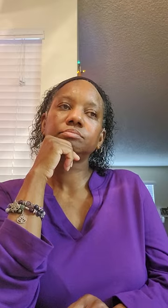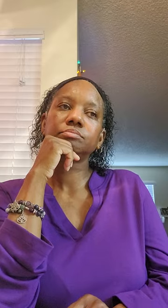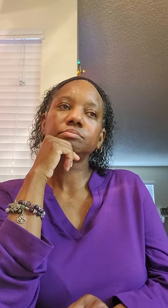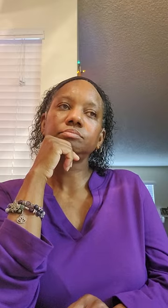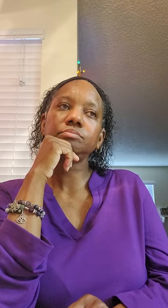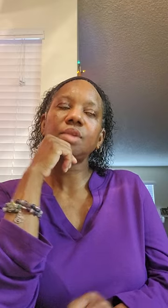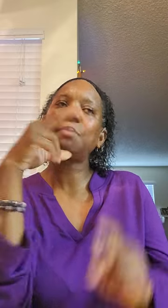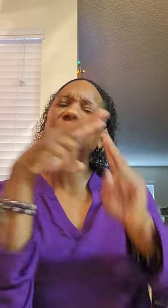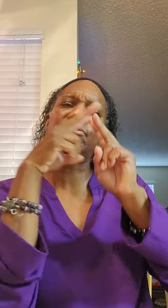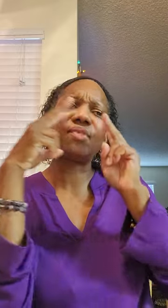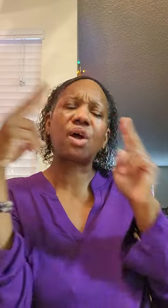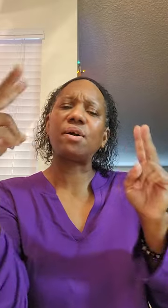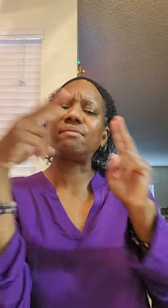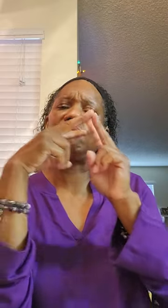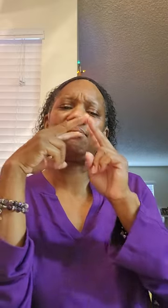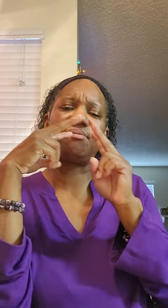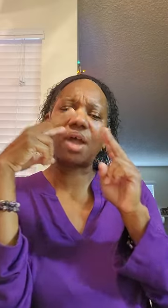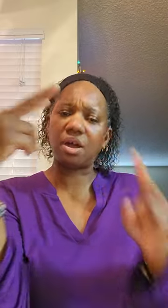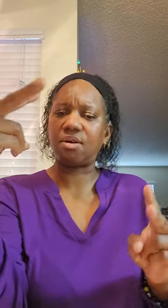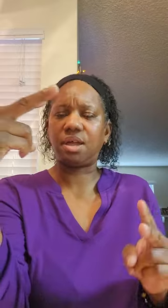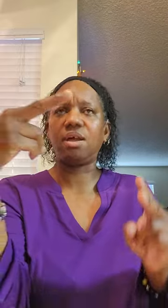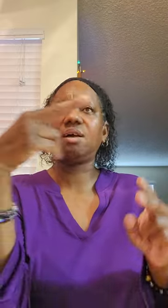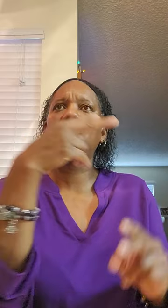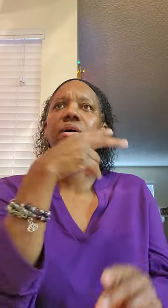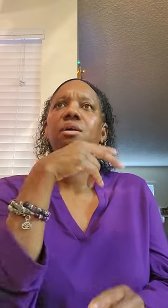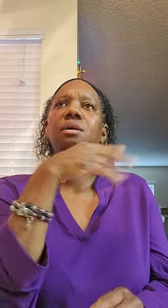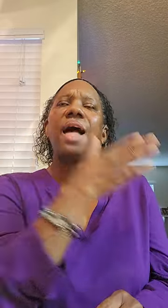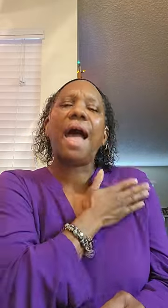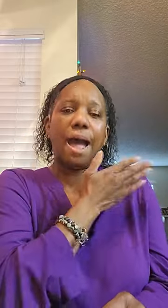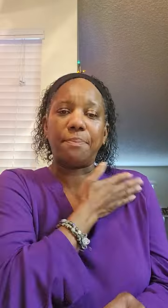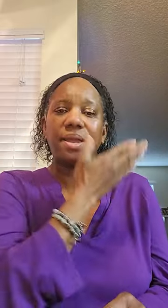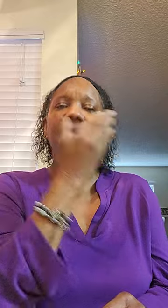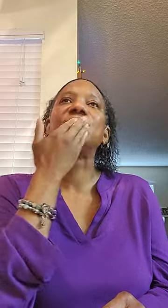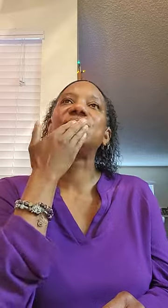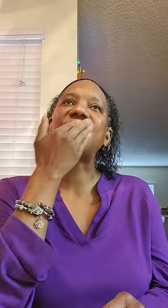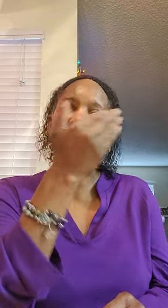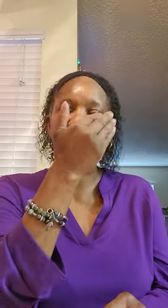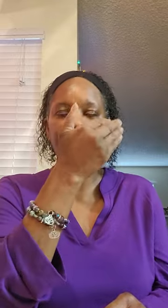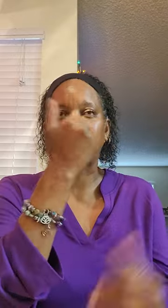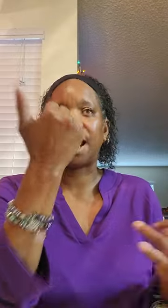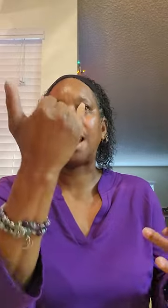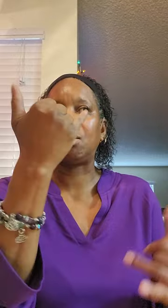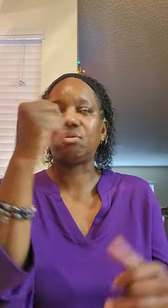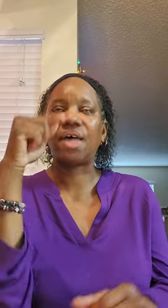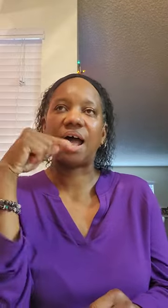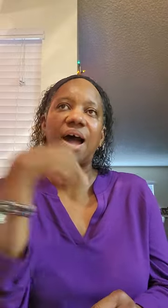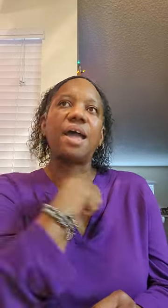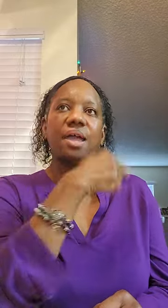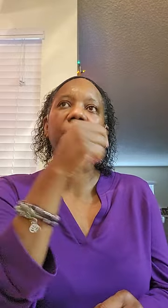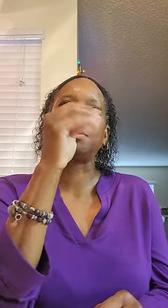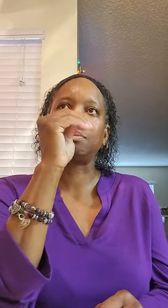I'm just very, very happy and thankful now that I am